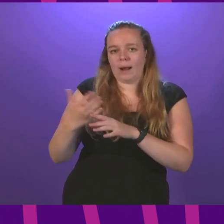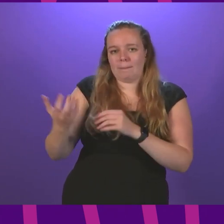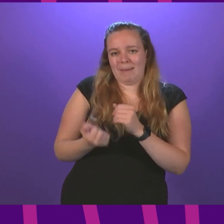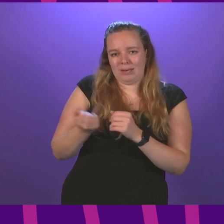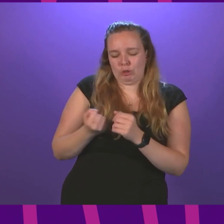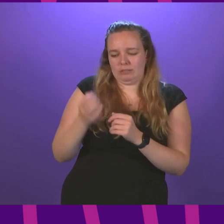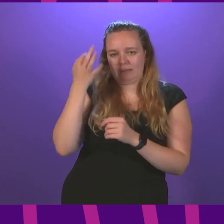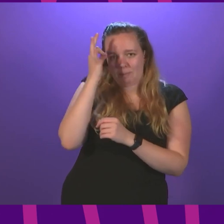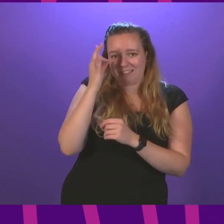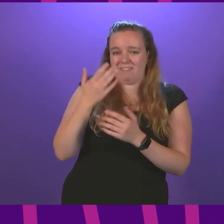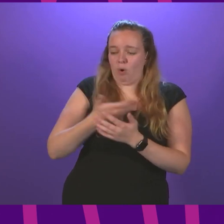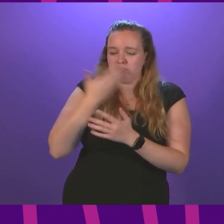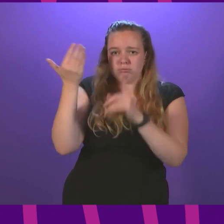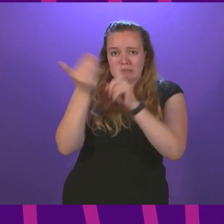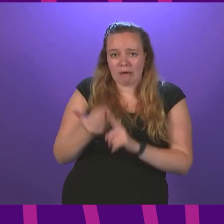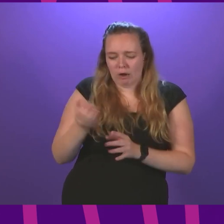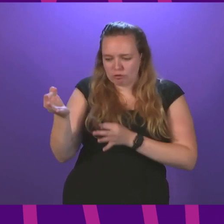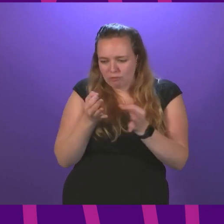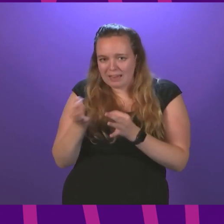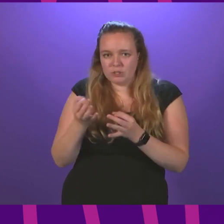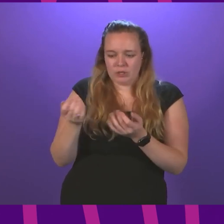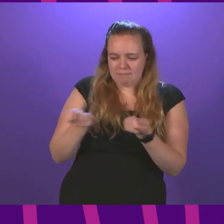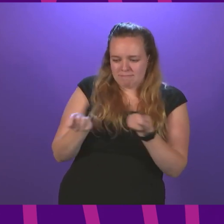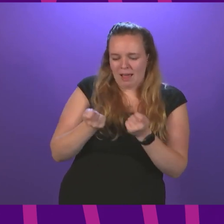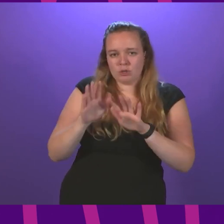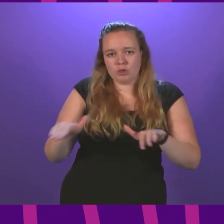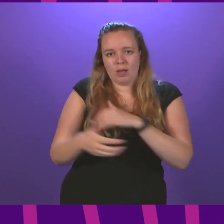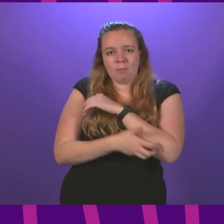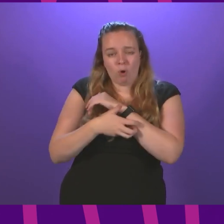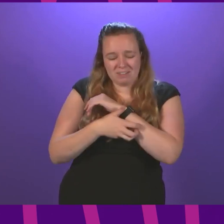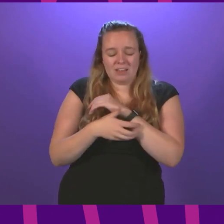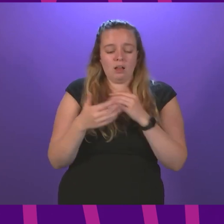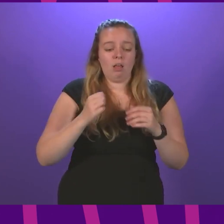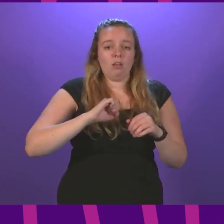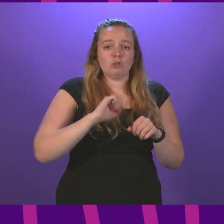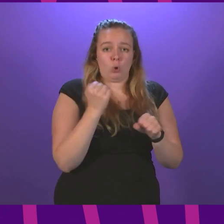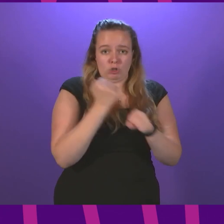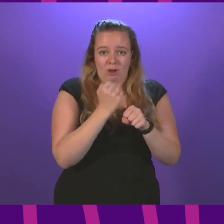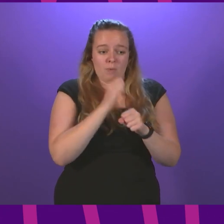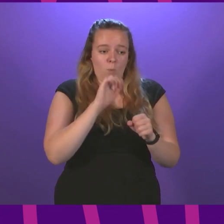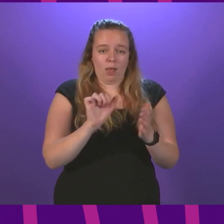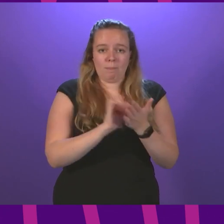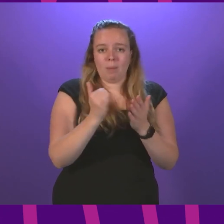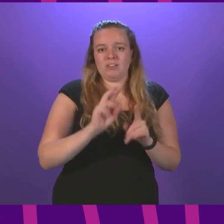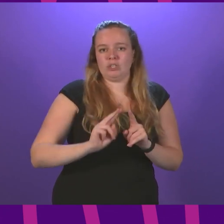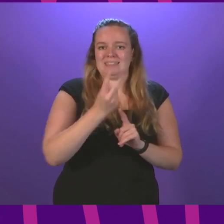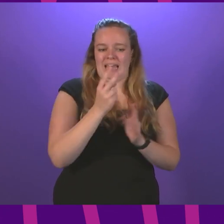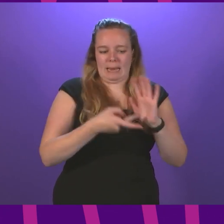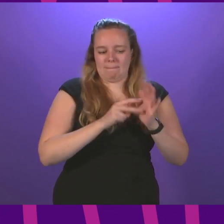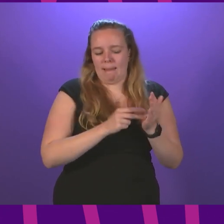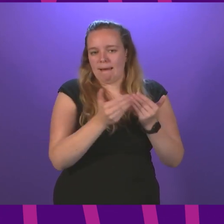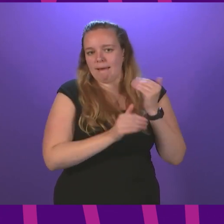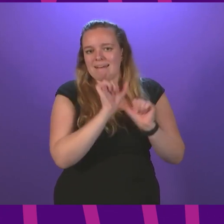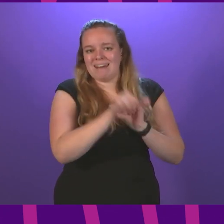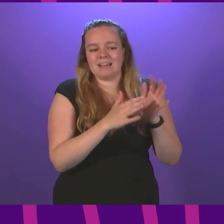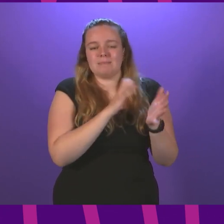for their lack of targets or strategy for tackling child poverty, the Scottish Government will publish its second tackling child poverty delivery plan next